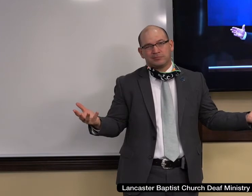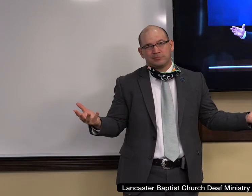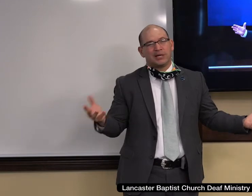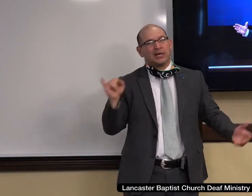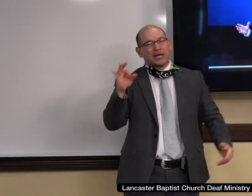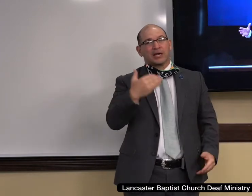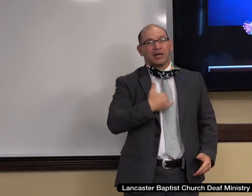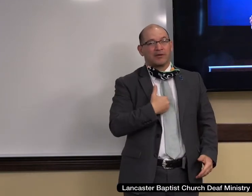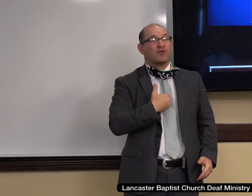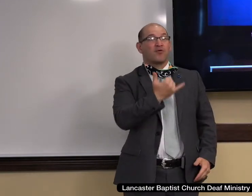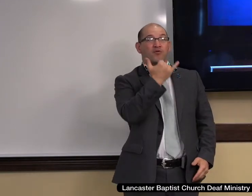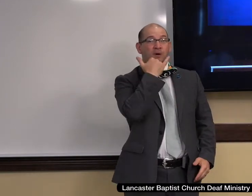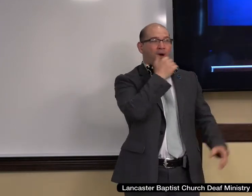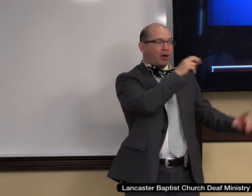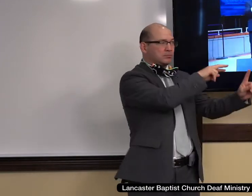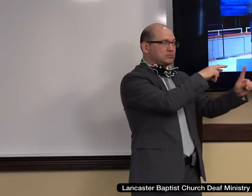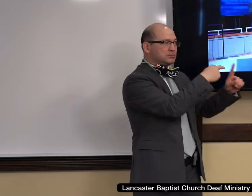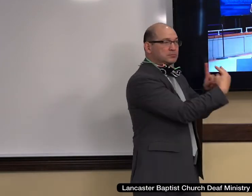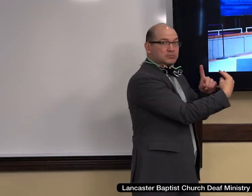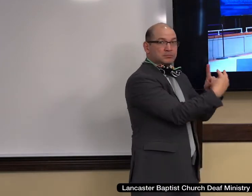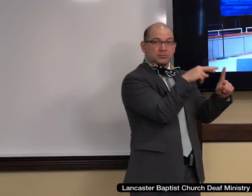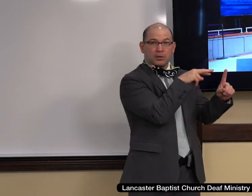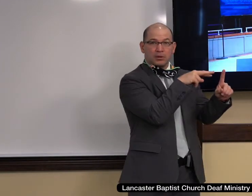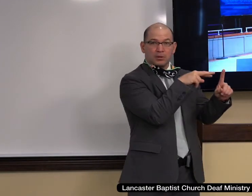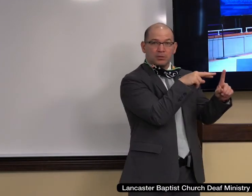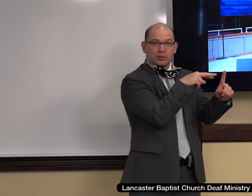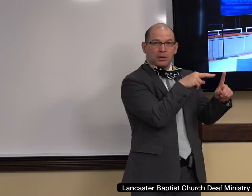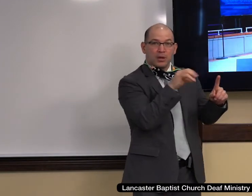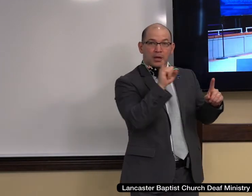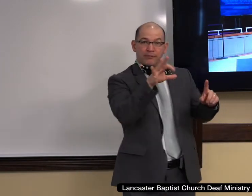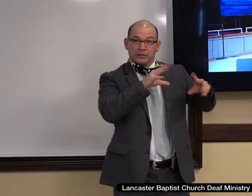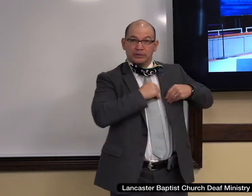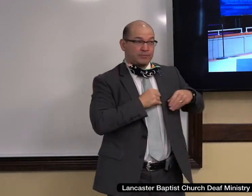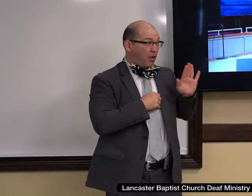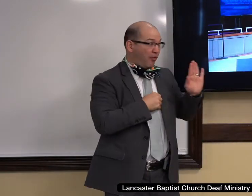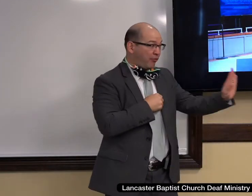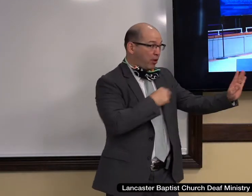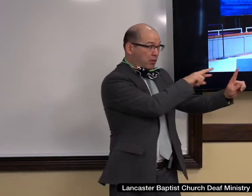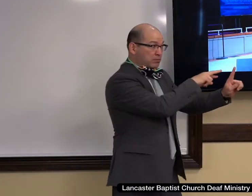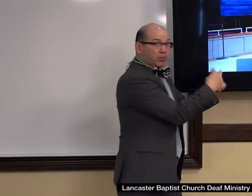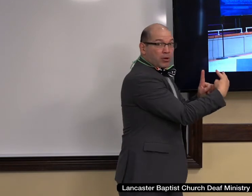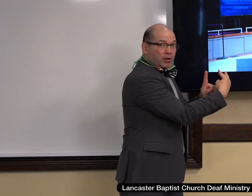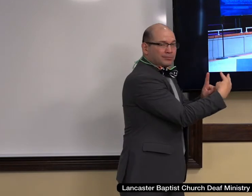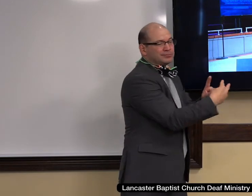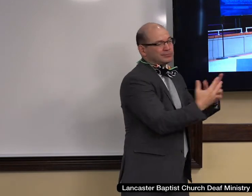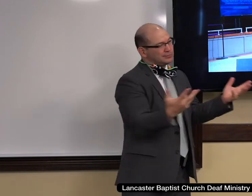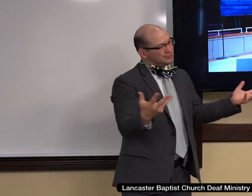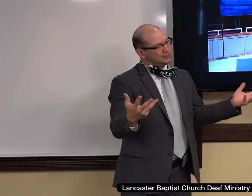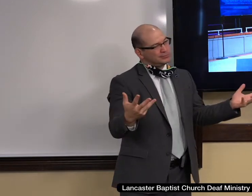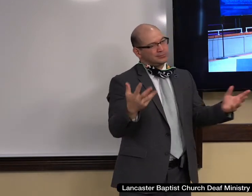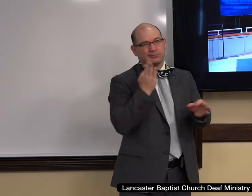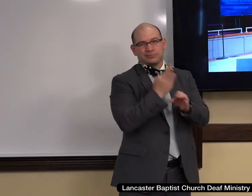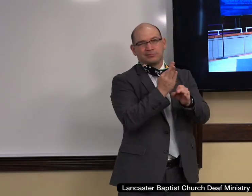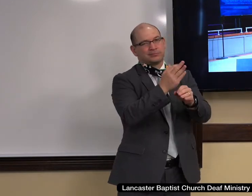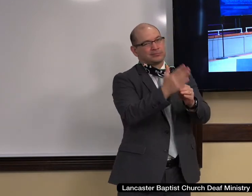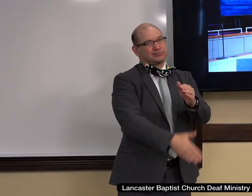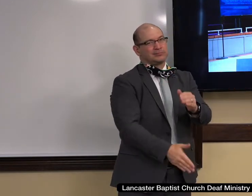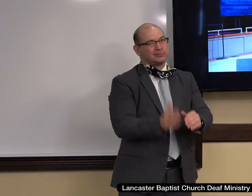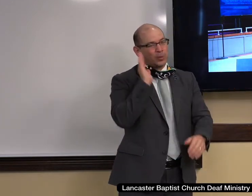and just really understand the cornerstone and the principle of having the right cornerstone. Notice, first of all, the reliability of the cornerstone.